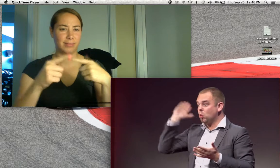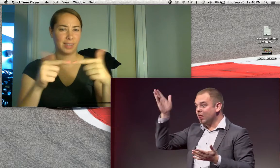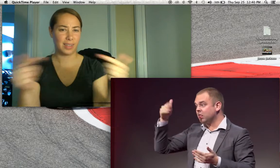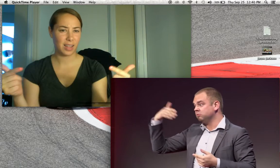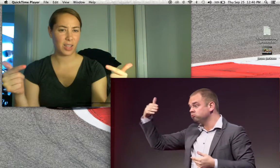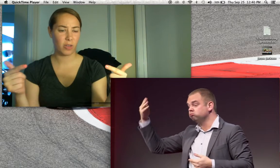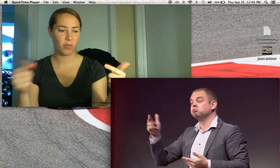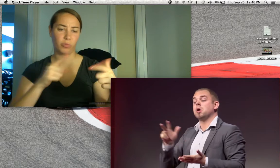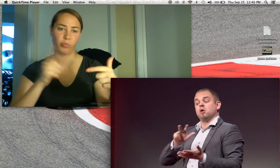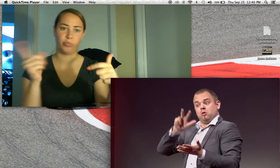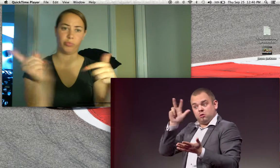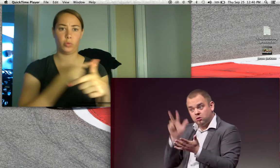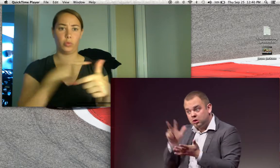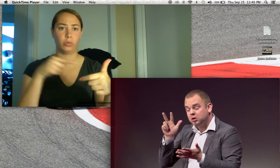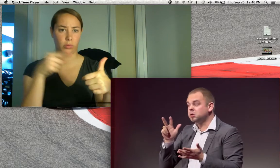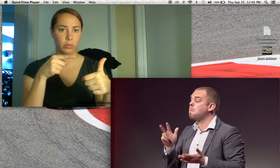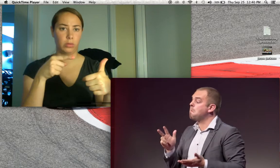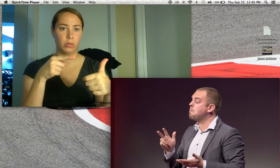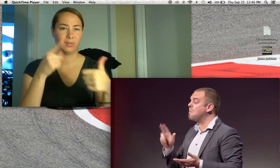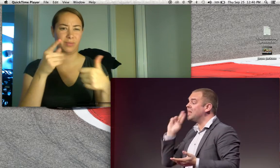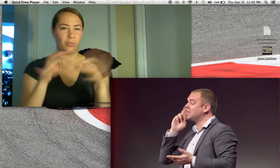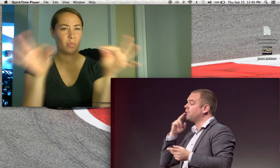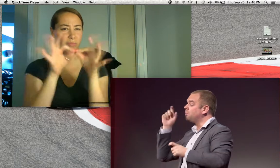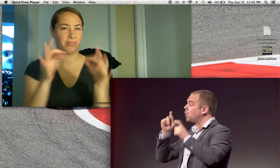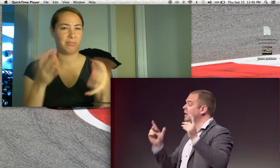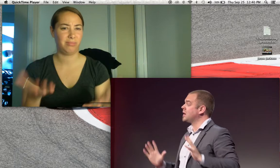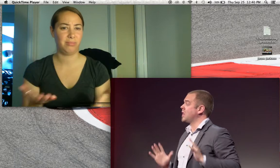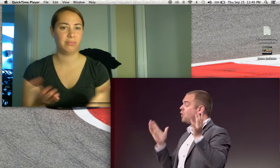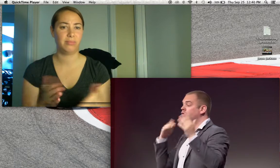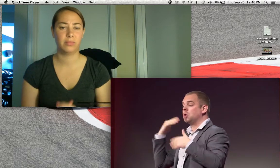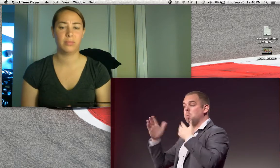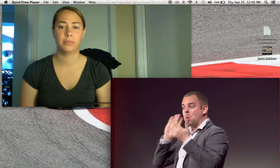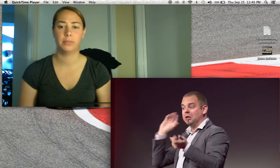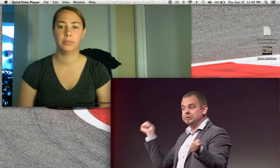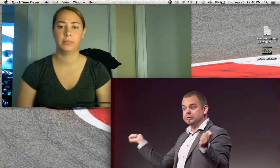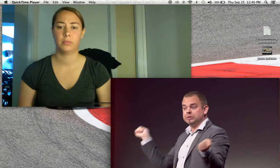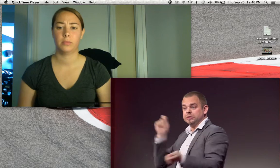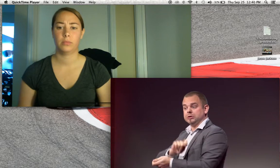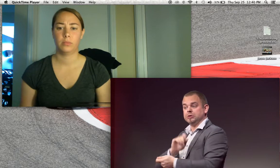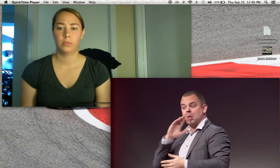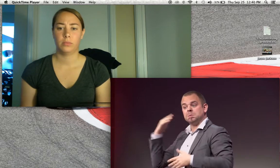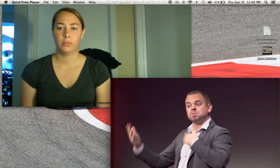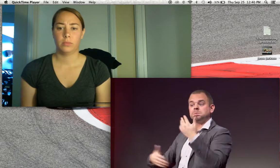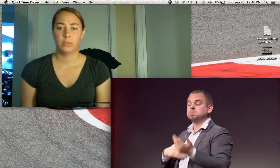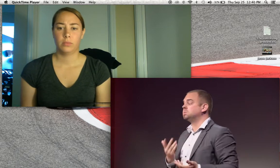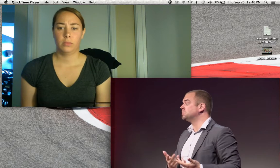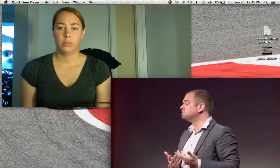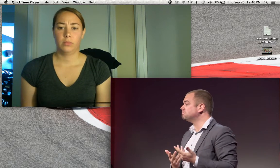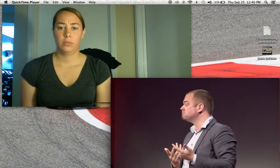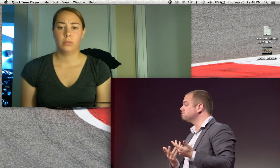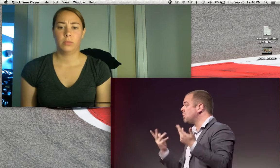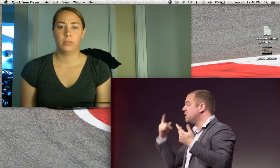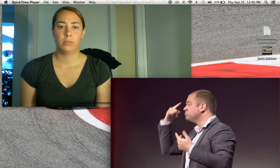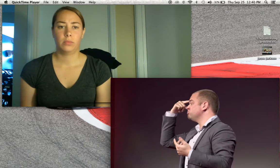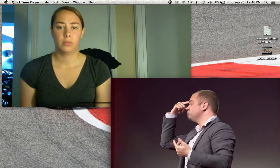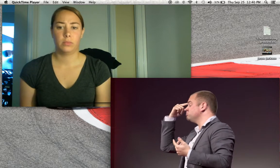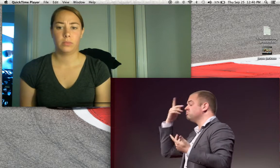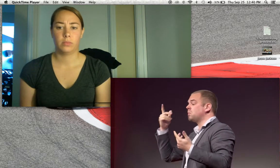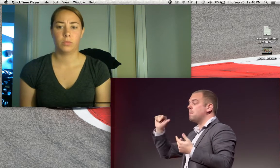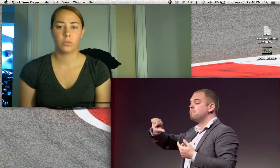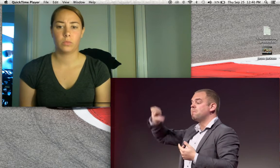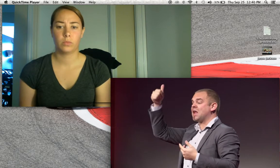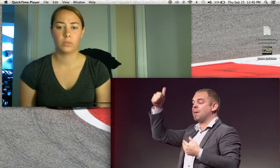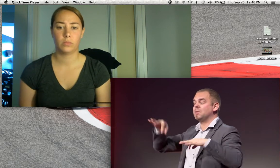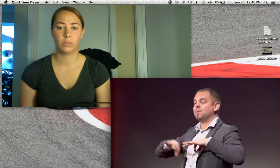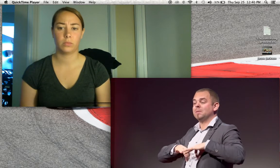So if Dutch sign language were to be ratified, that would make a big change in the lives of deaf people.